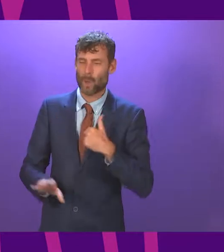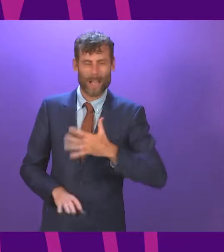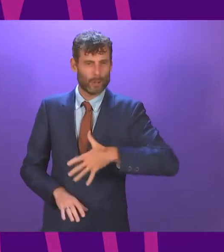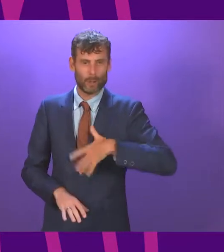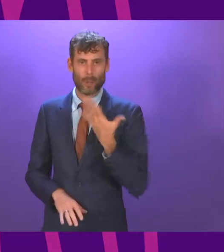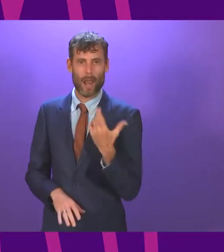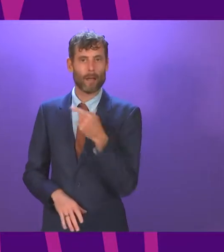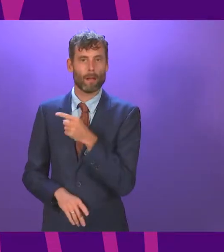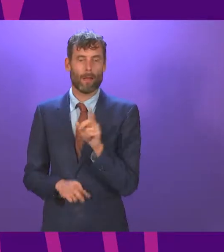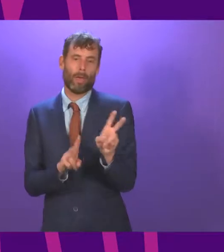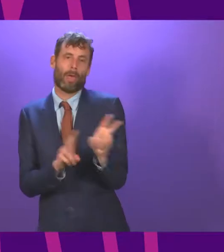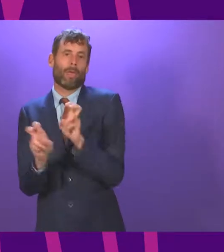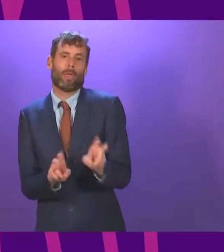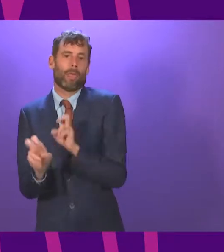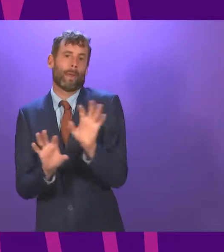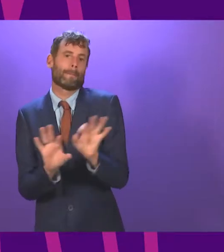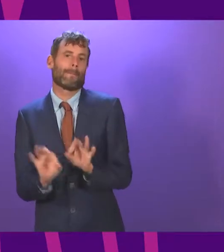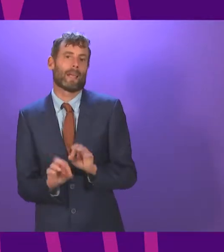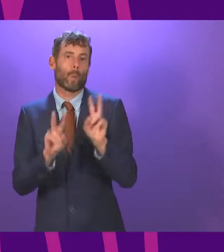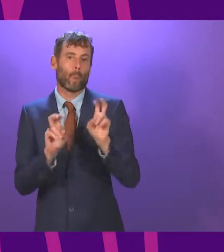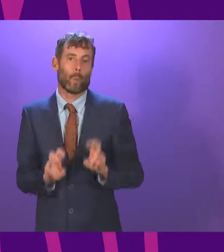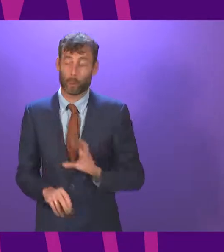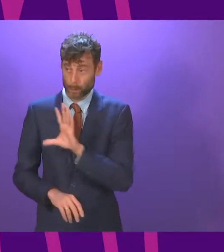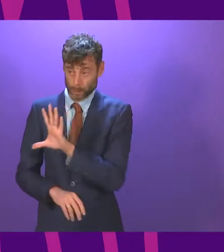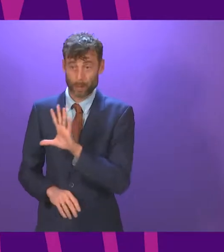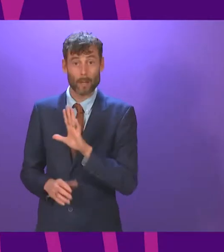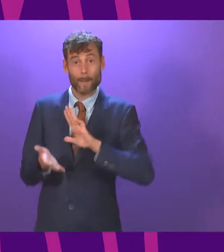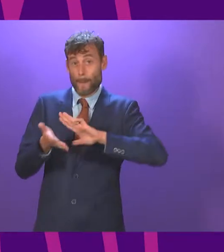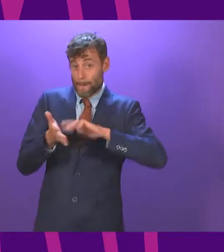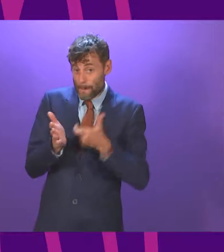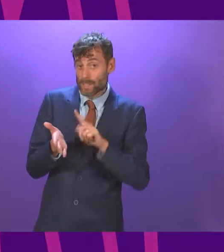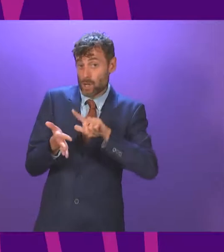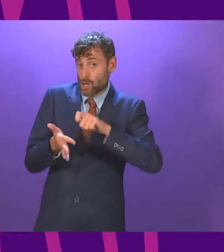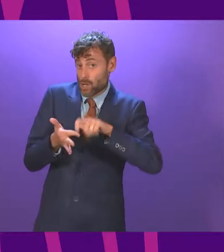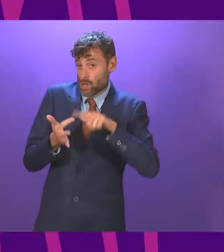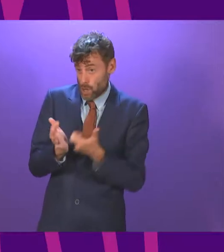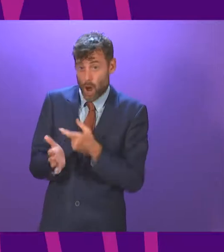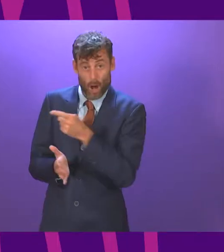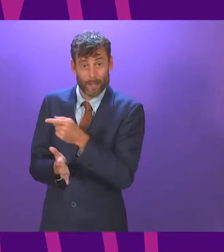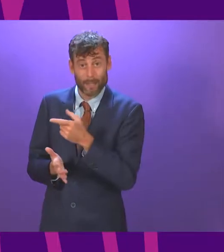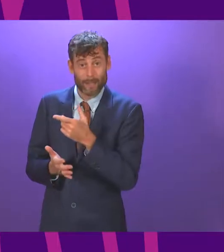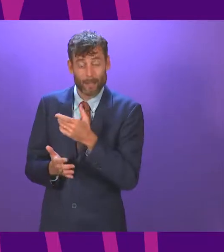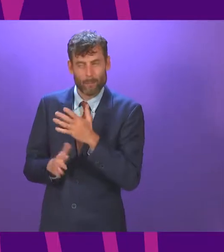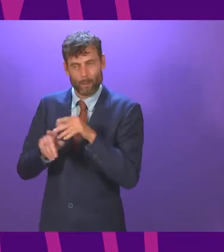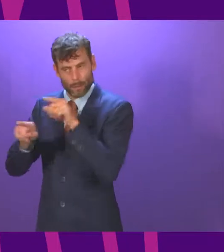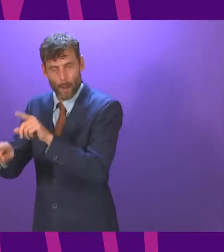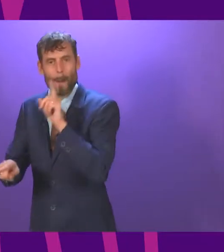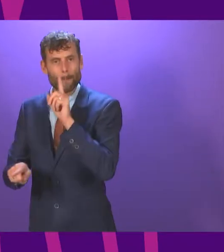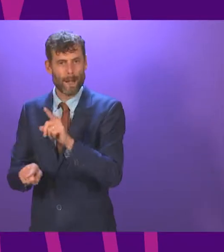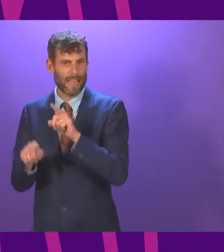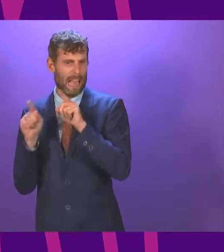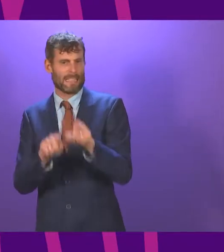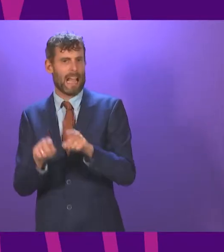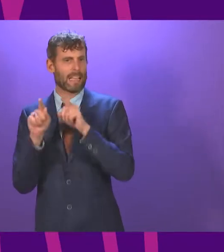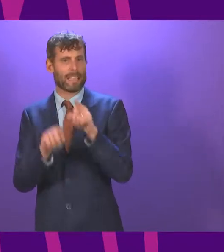done to others. You know what I also don't like, and I'm not excusing Mr Kerr of this, but there's been a bit of an attack on the female member